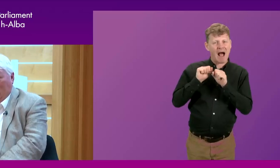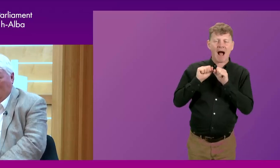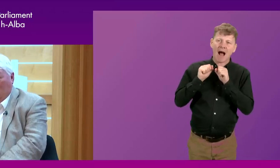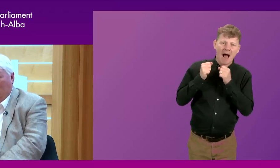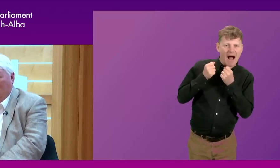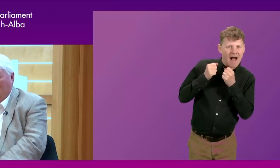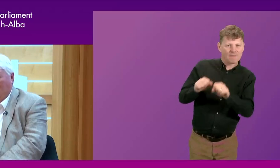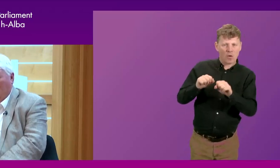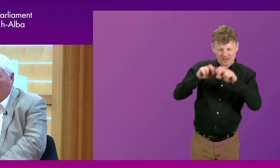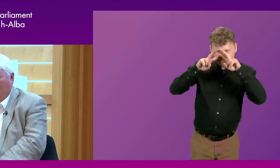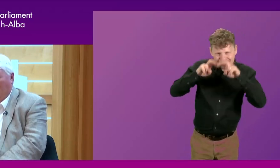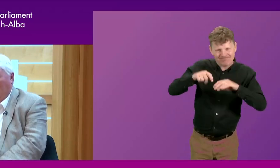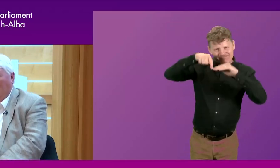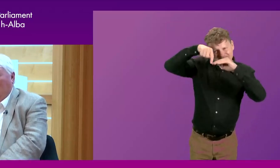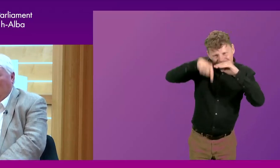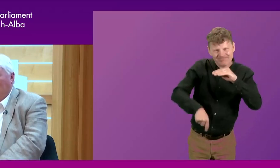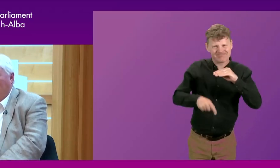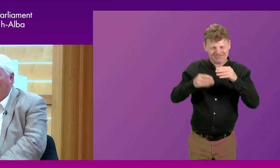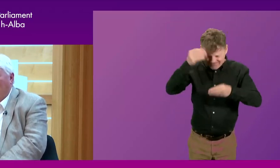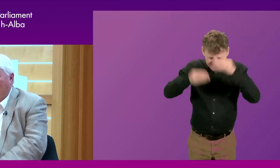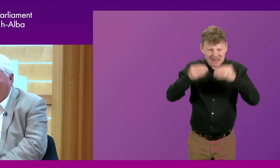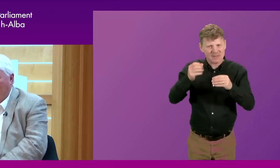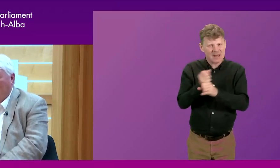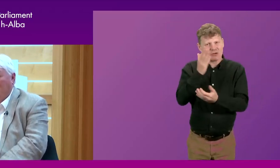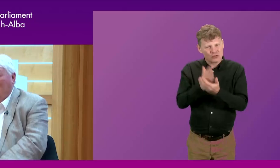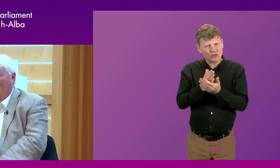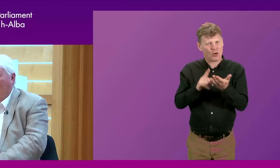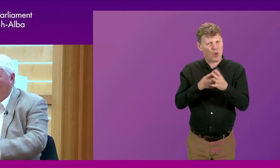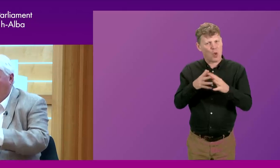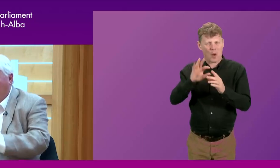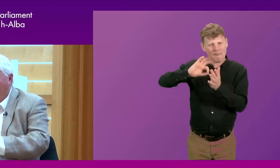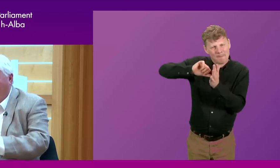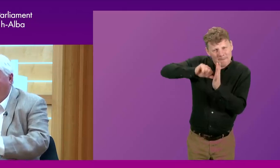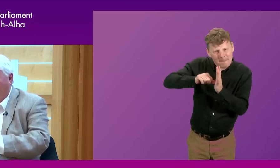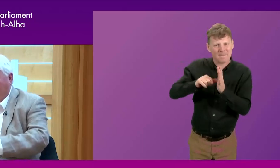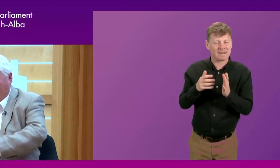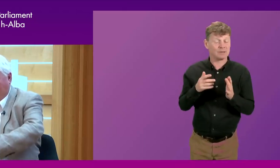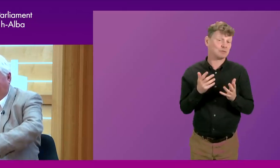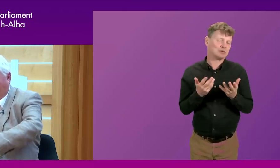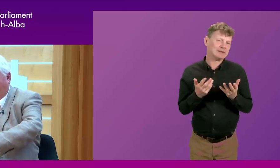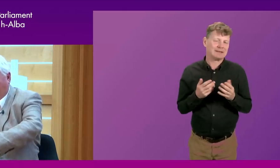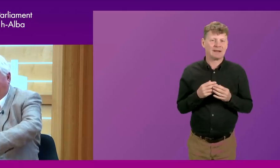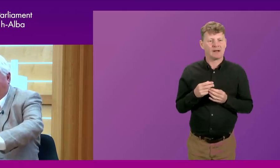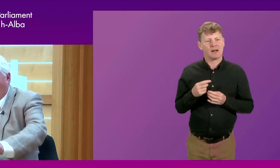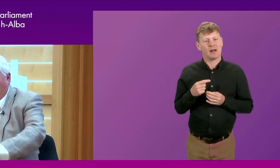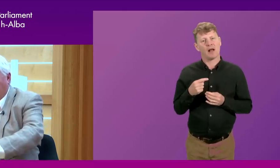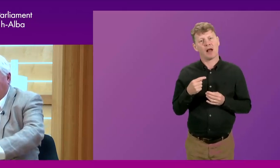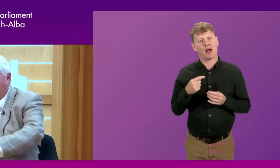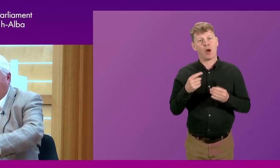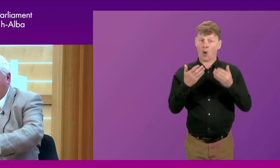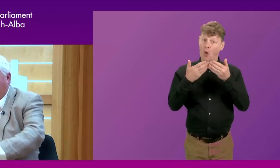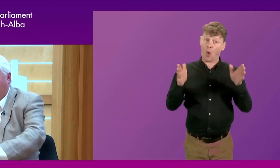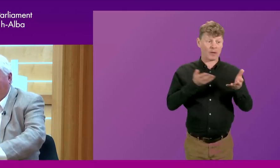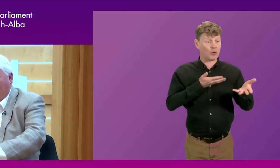scrutiny that is required for legislation sometimes. I really welcome the idea of an open